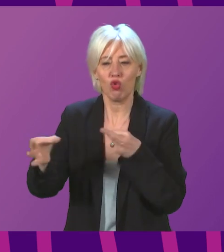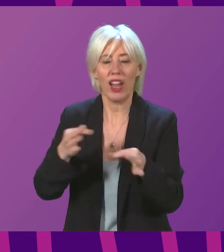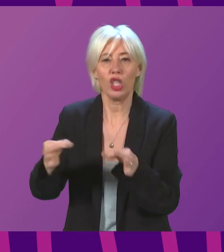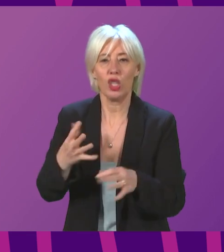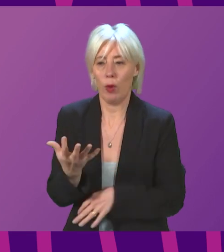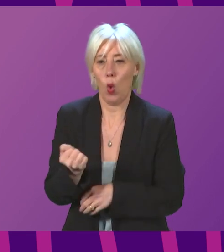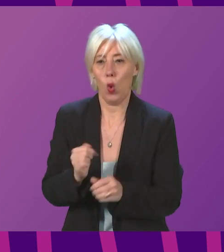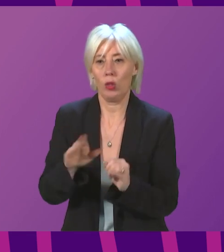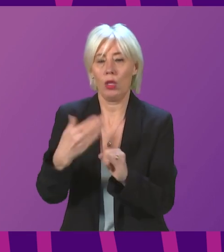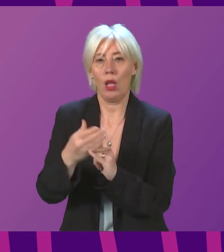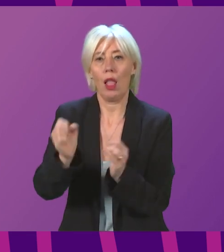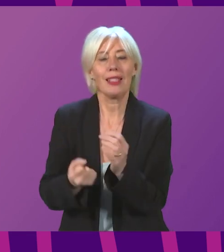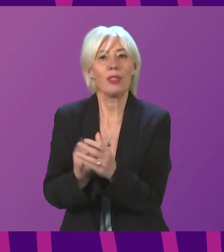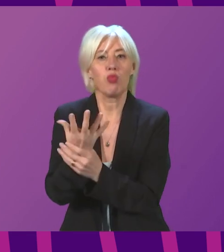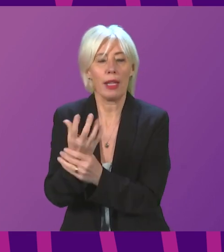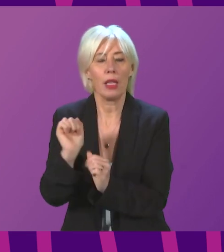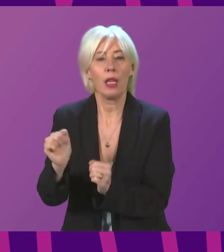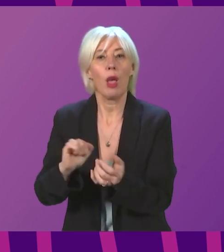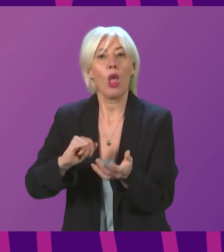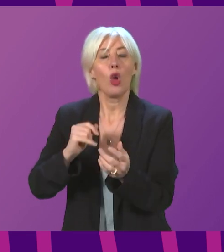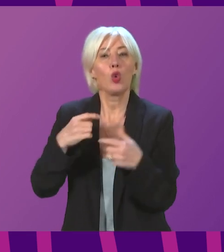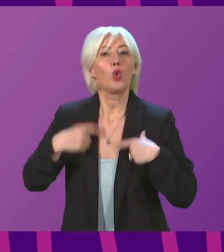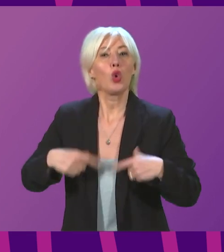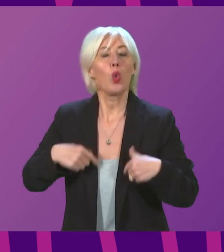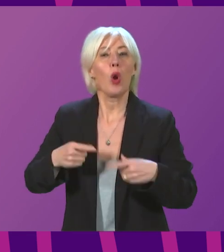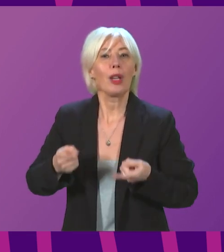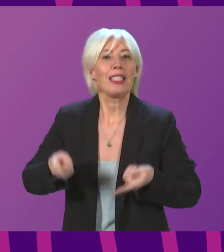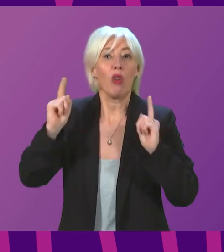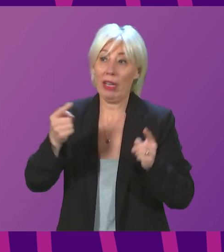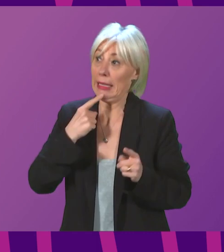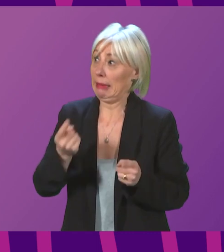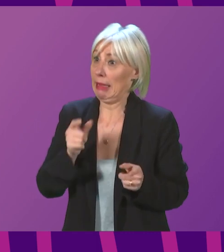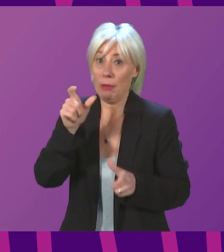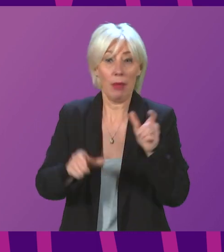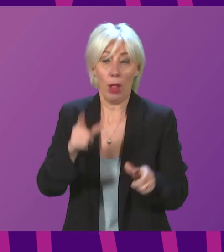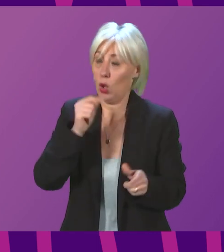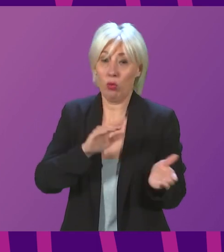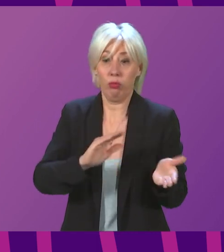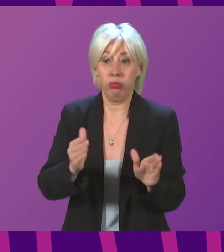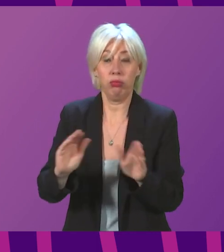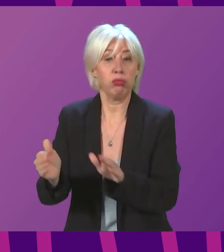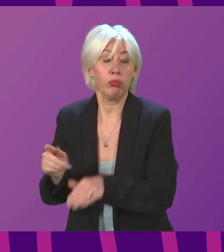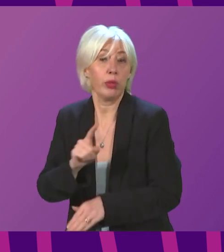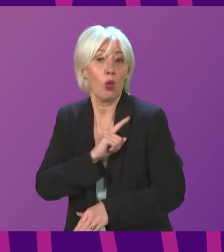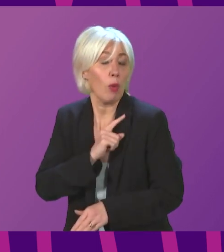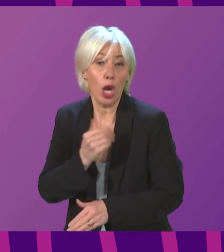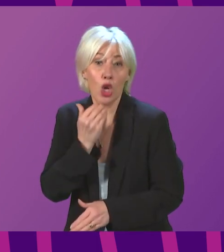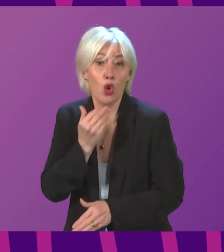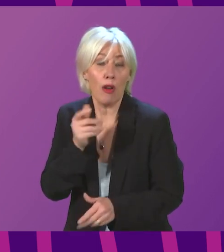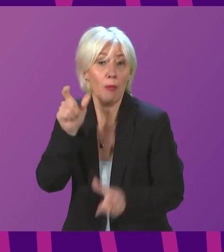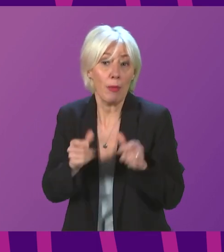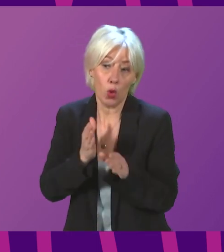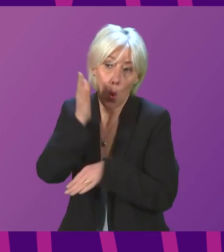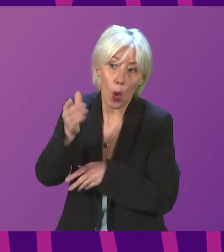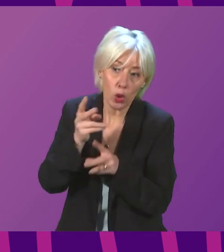came on the same day that social work directors admitted that lives could be lost because of the growing shortage in home carers.